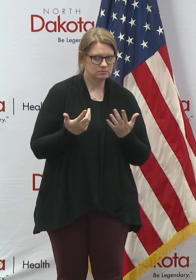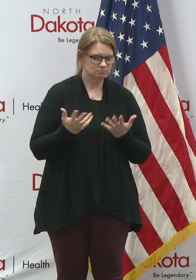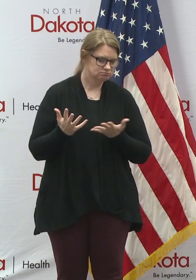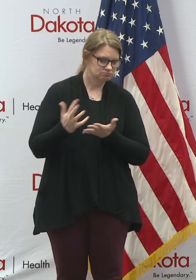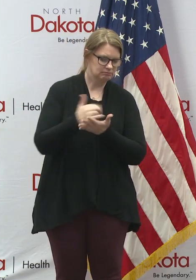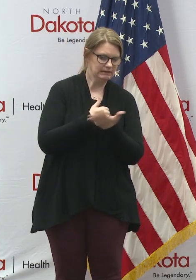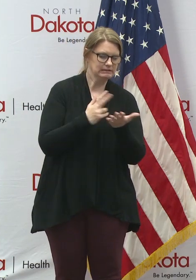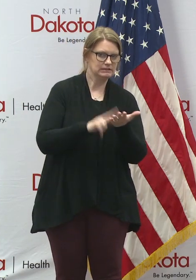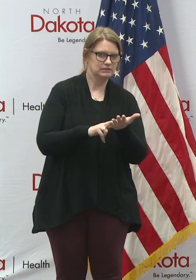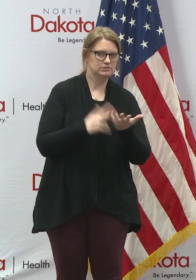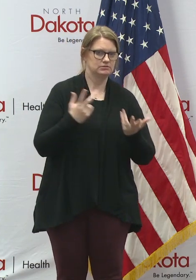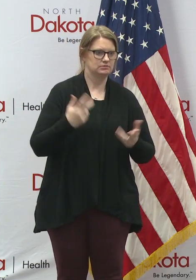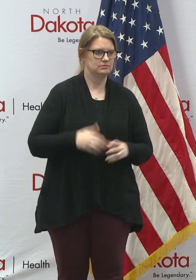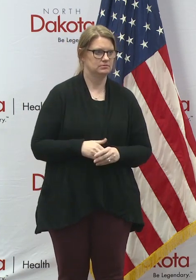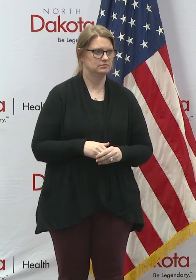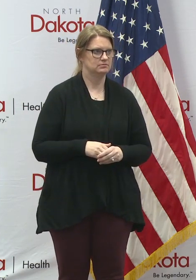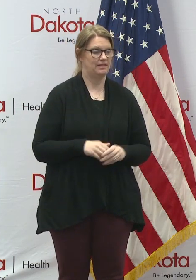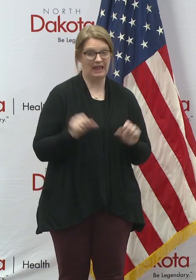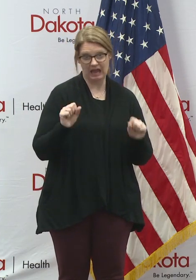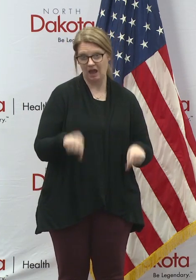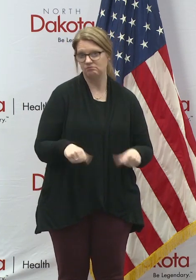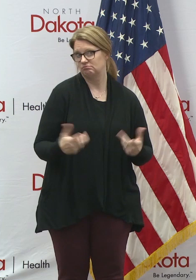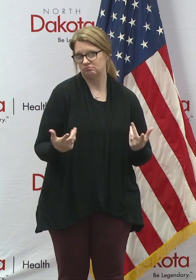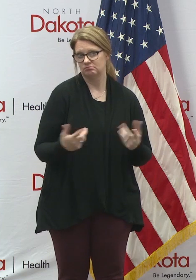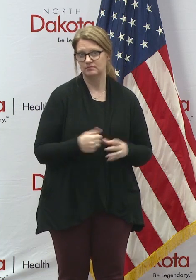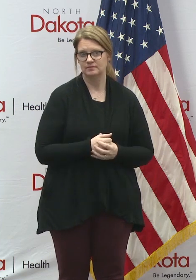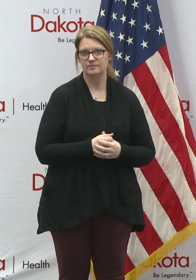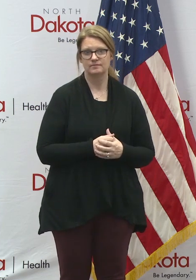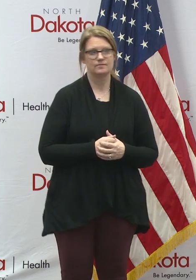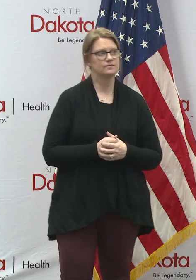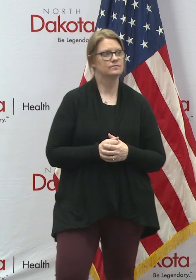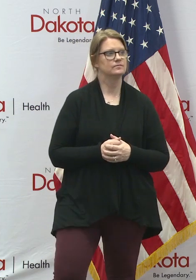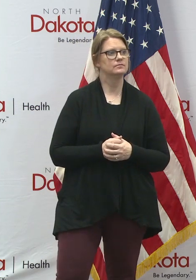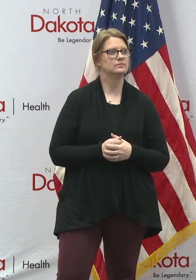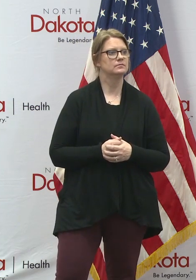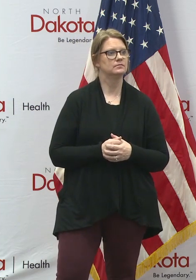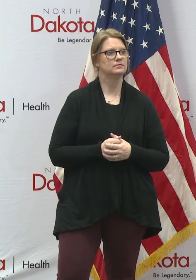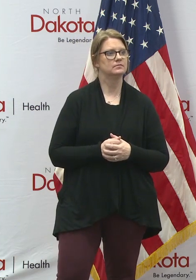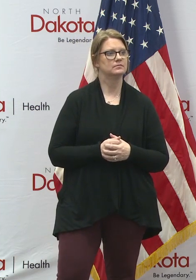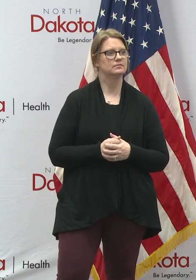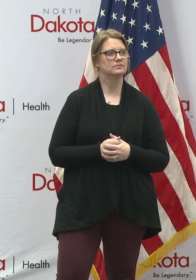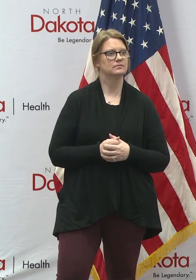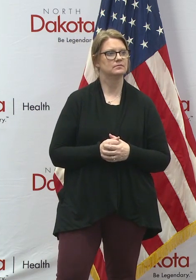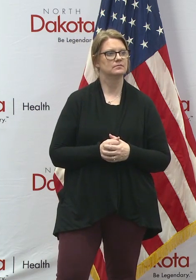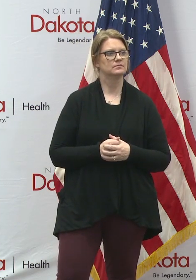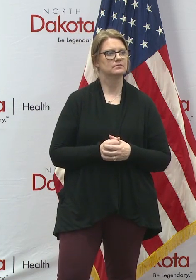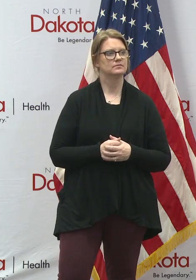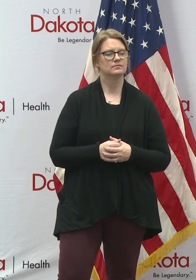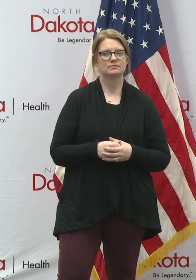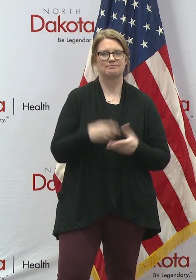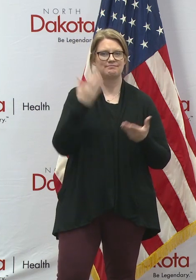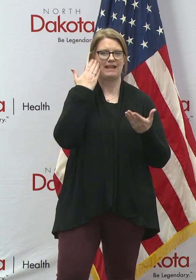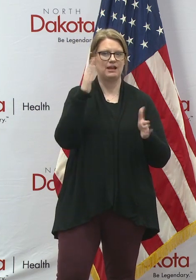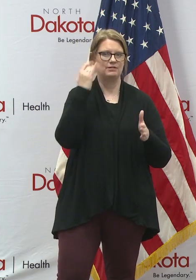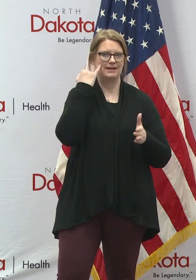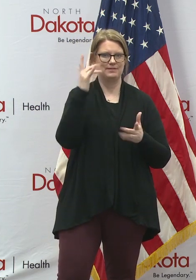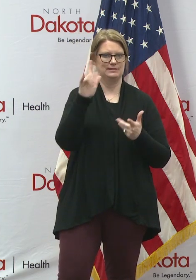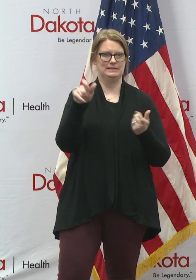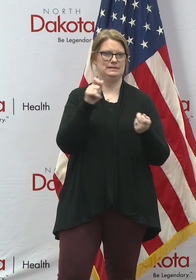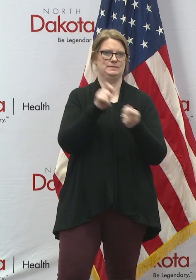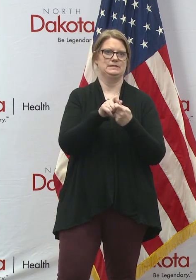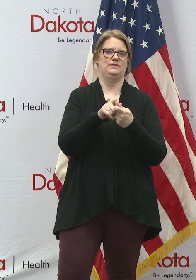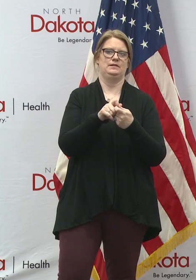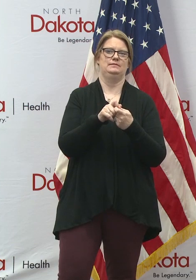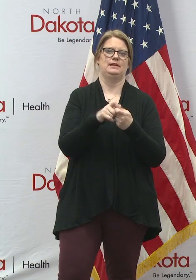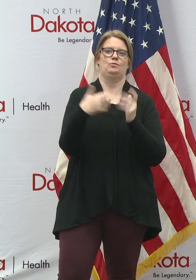think that there's a way that they can, they can do it. And, uh, uh, uh, I don't know that there's any particular directive from any health